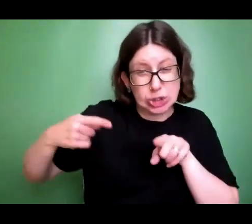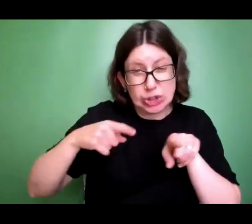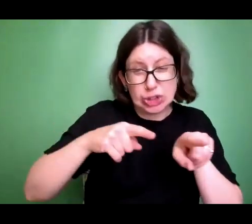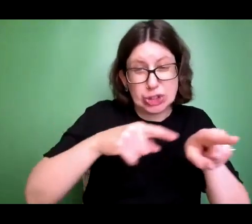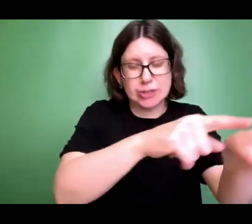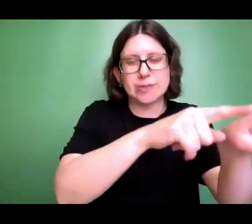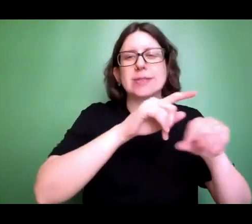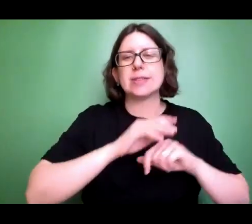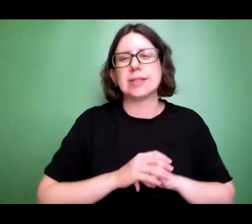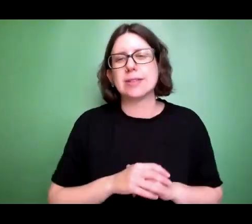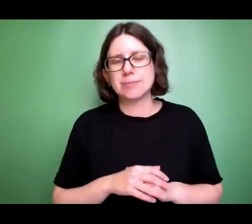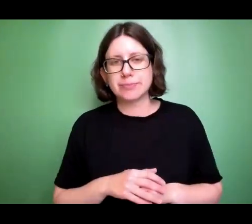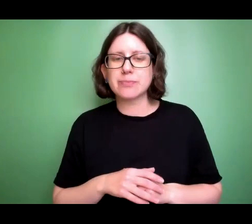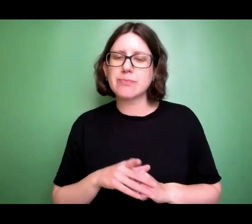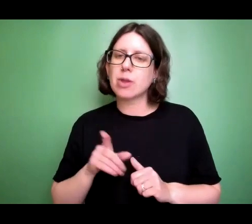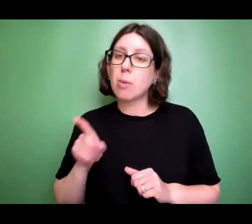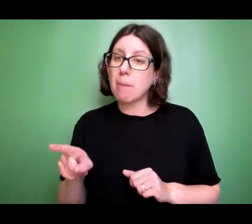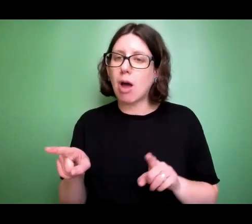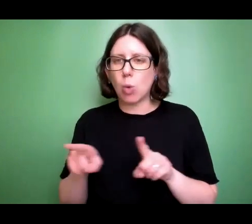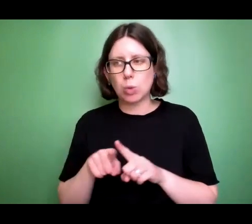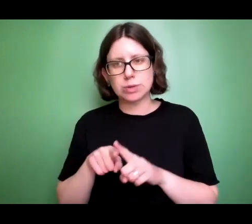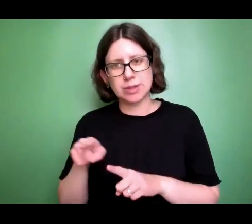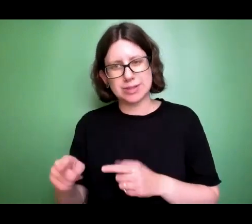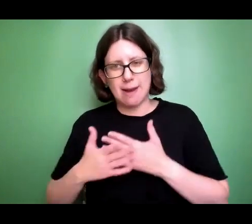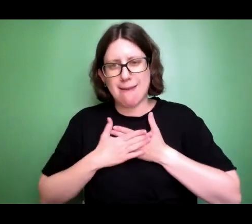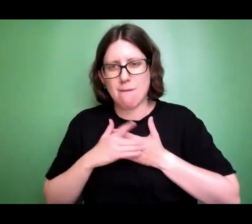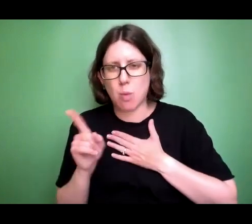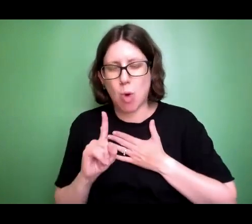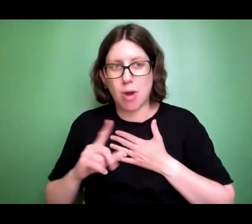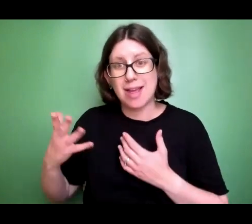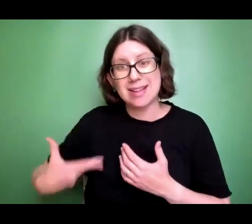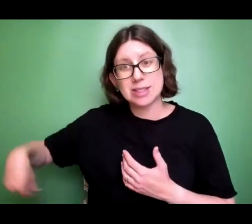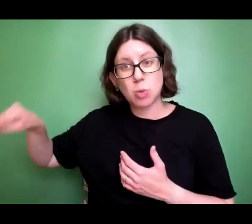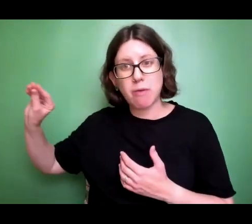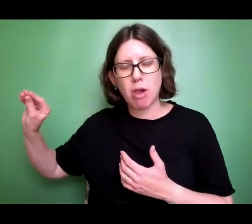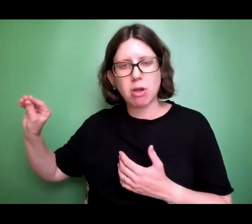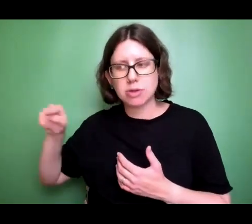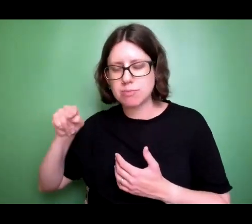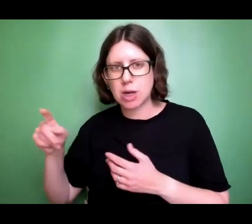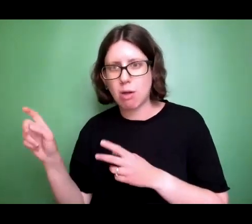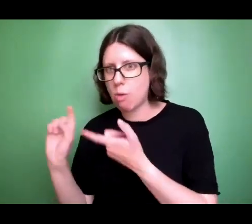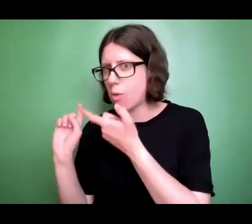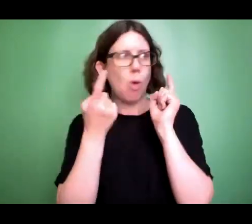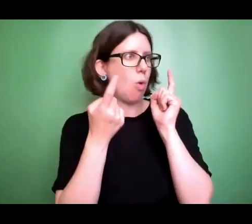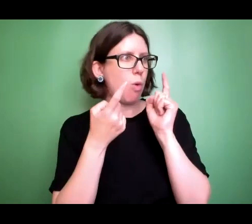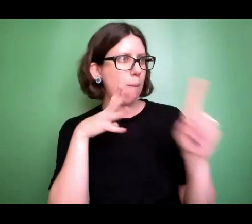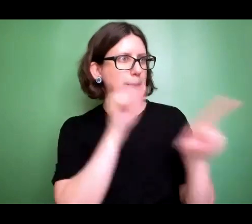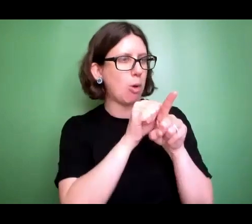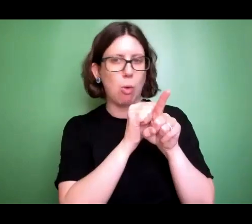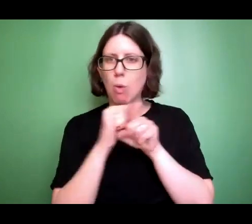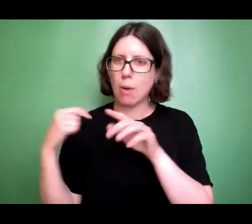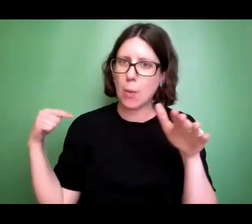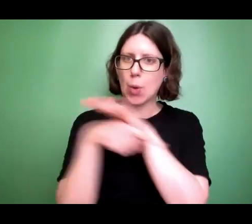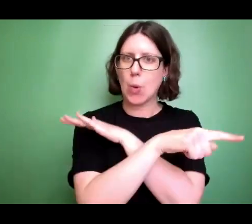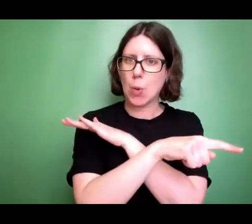the ball is finding squirrels. Now, whenever we're together, I always notice whenever a squirrel's on